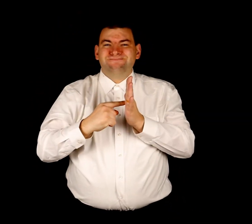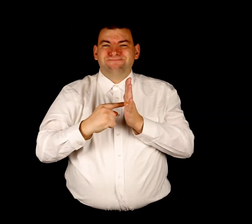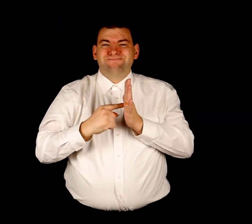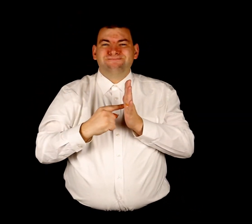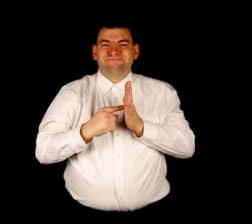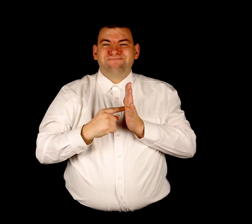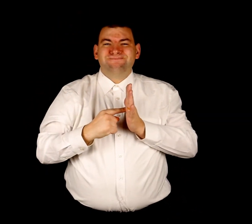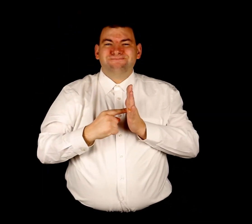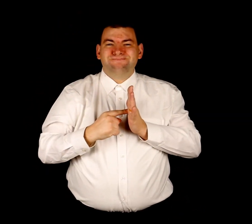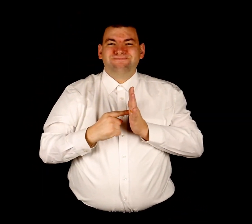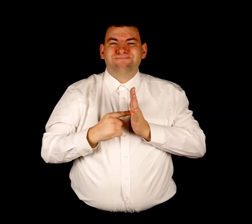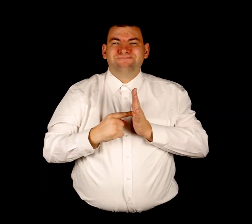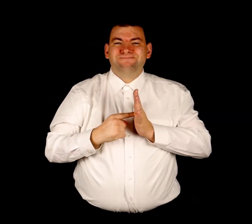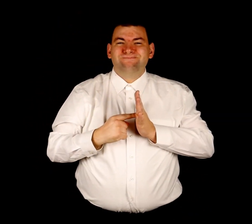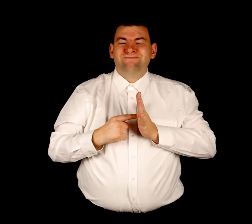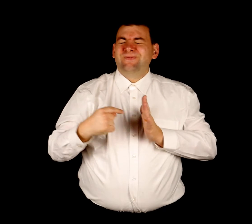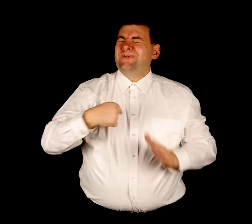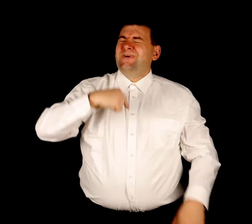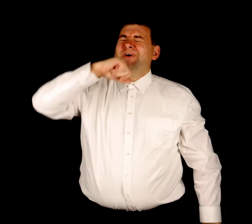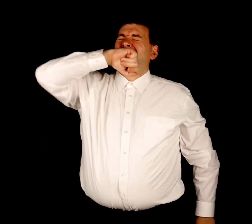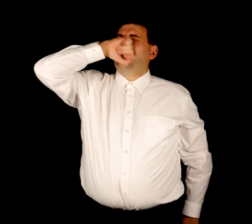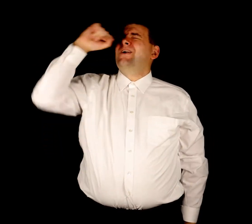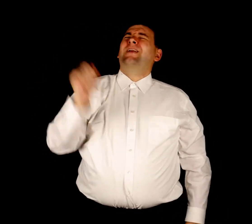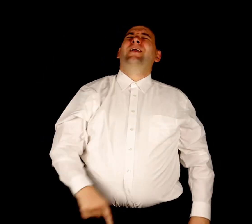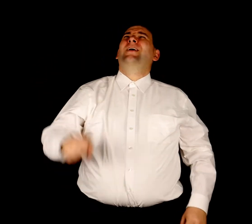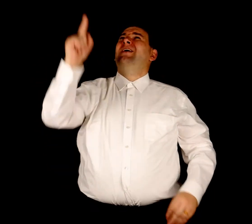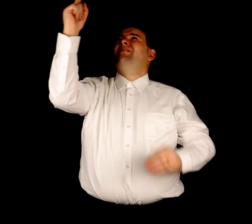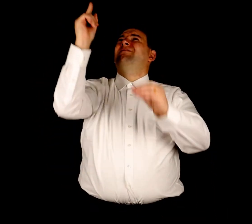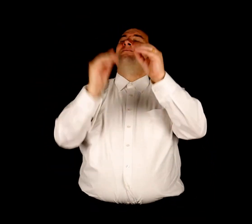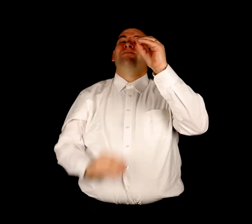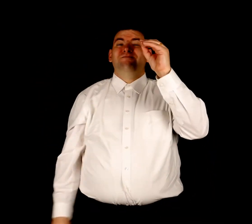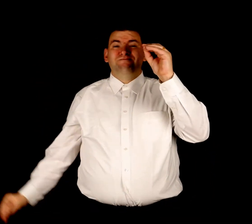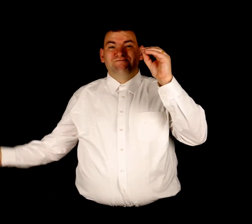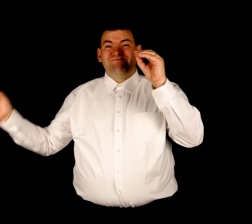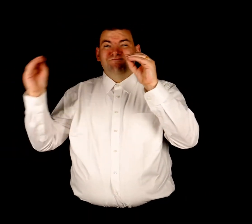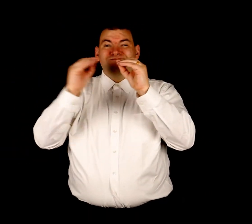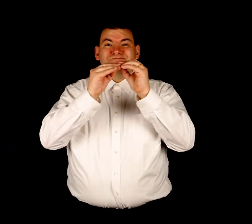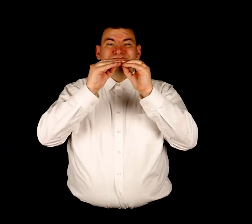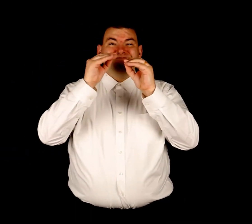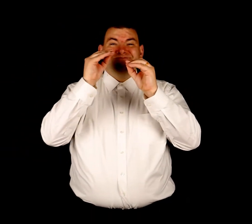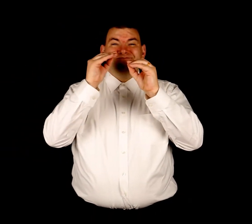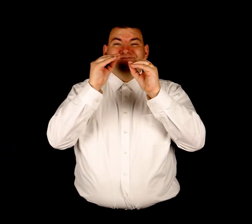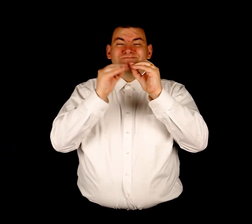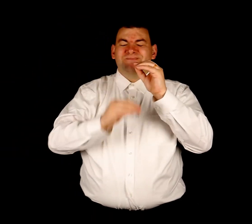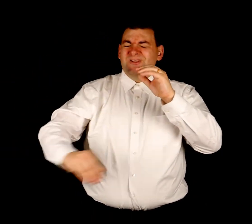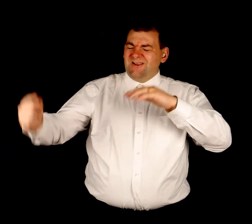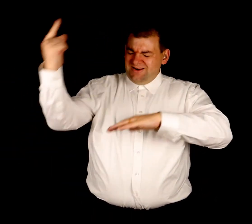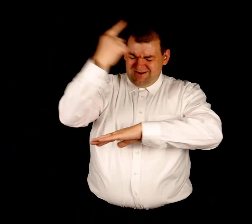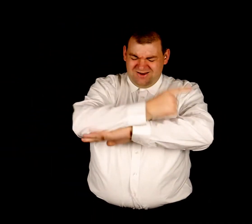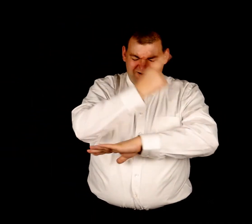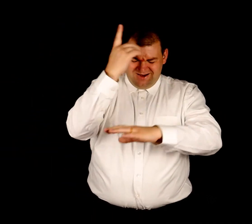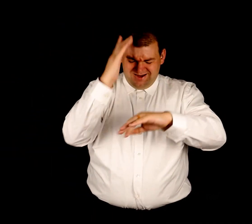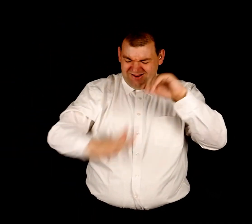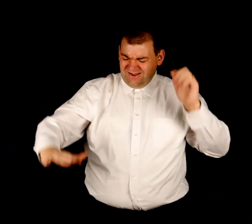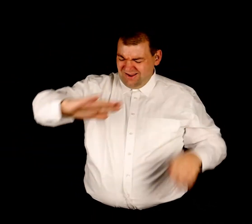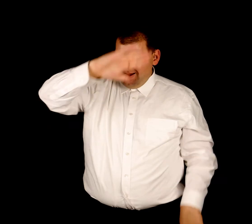I love you more today than